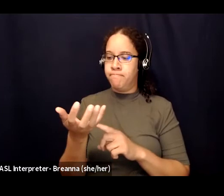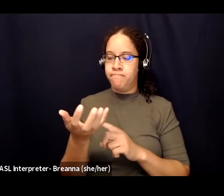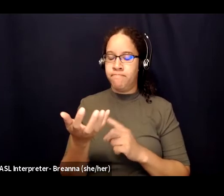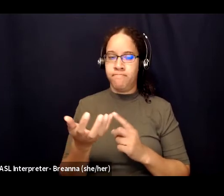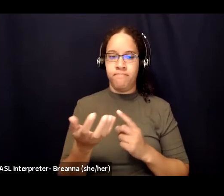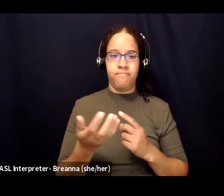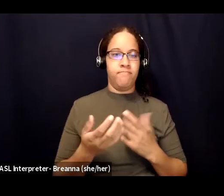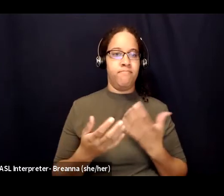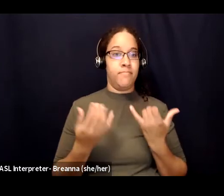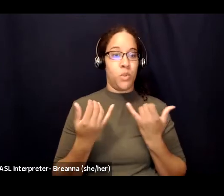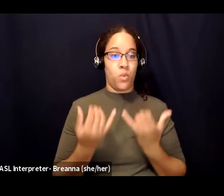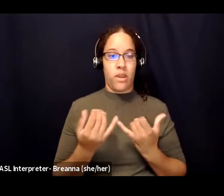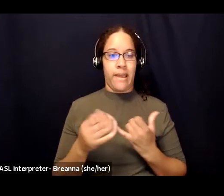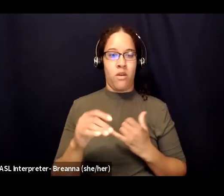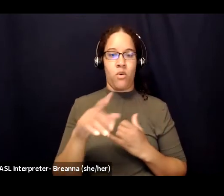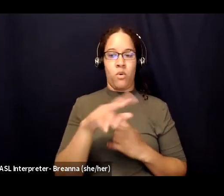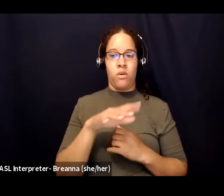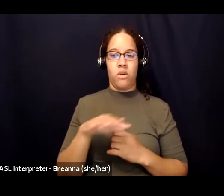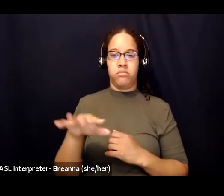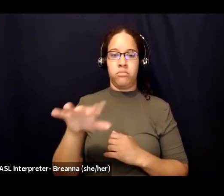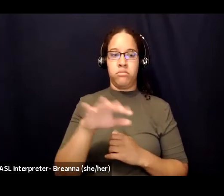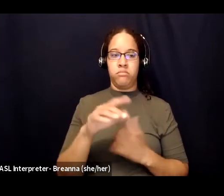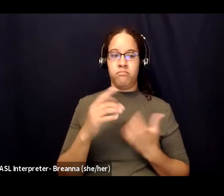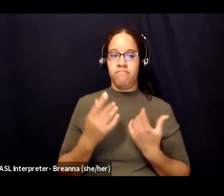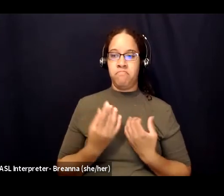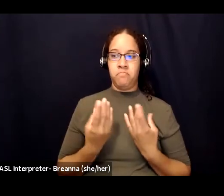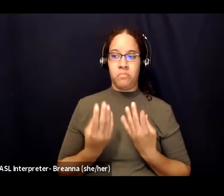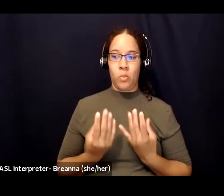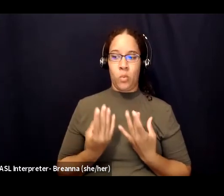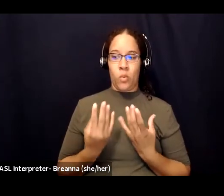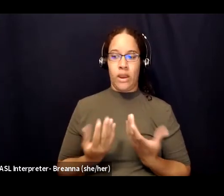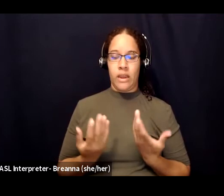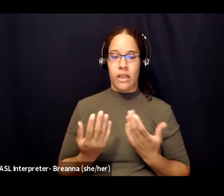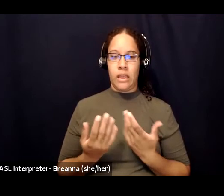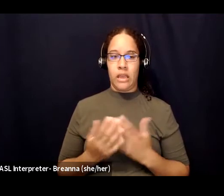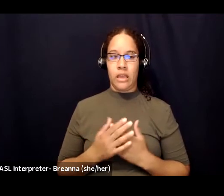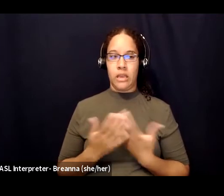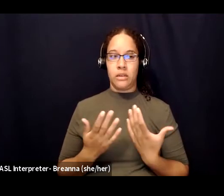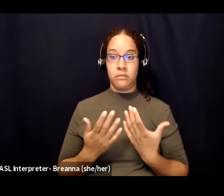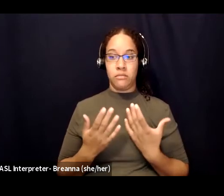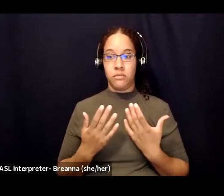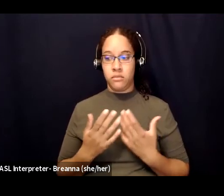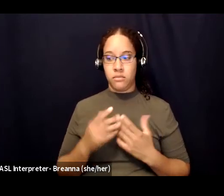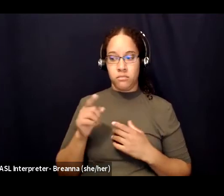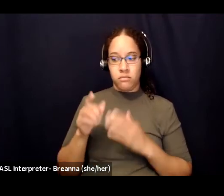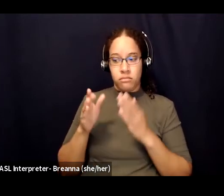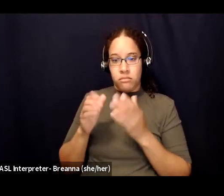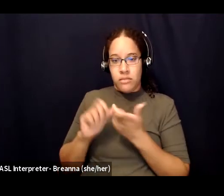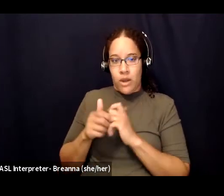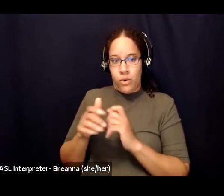you're waiting near that kind of silence before okay what are they gonna say how are they gonna feel maybe they